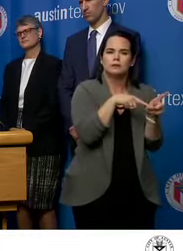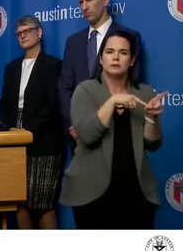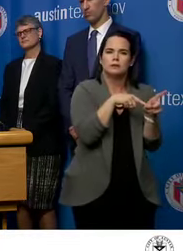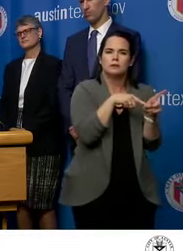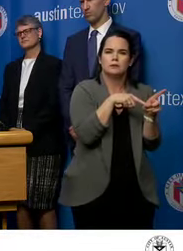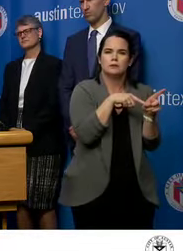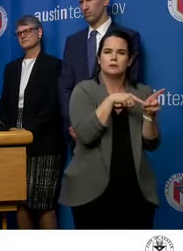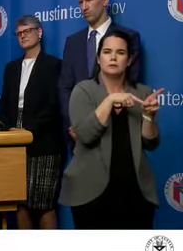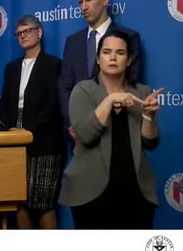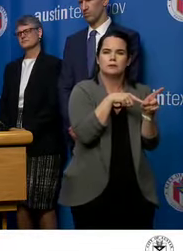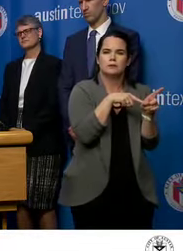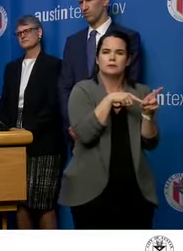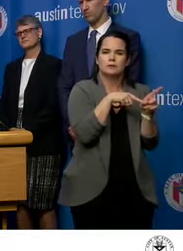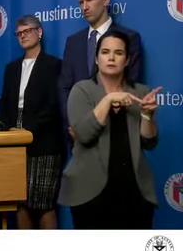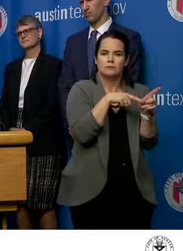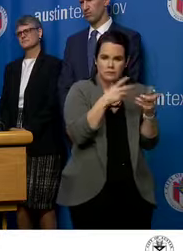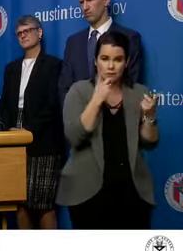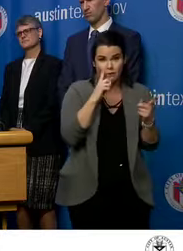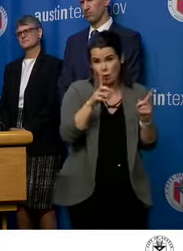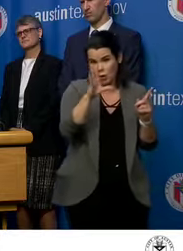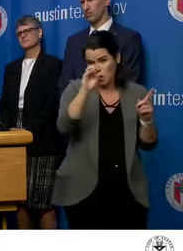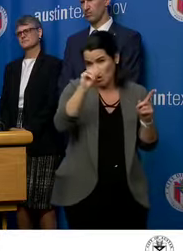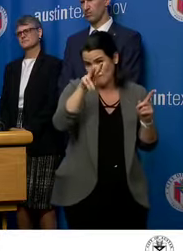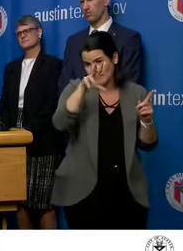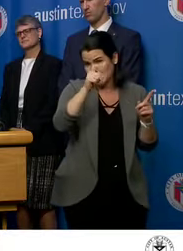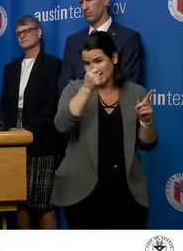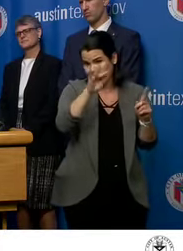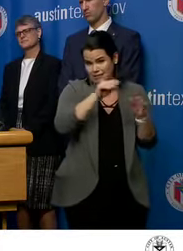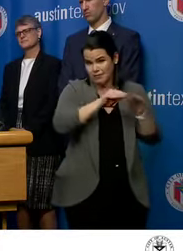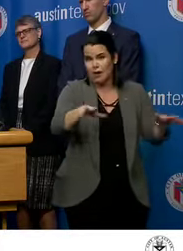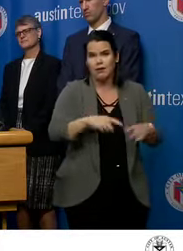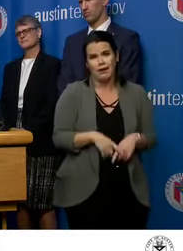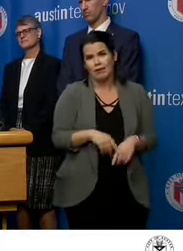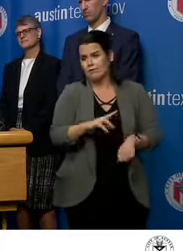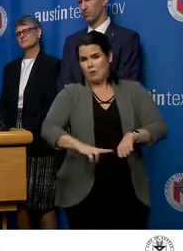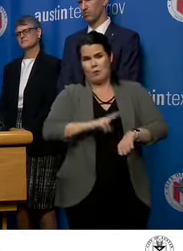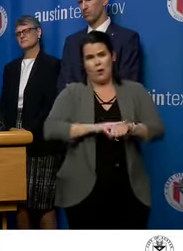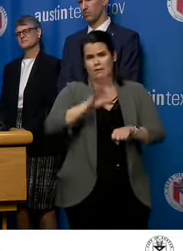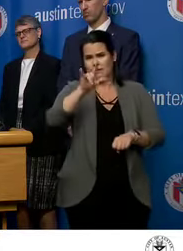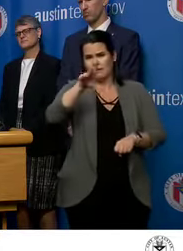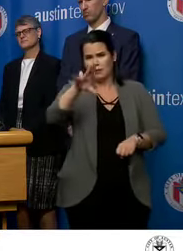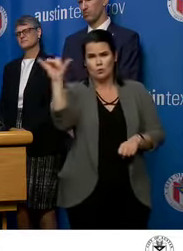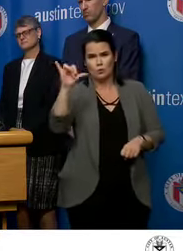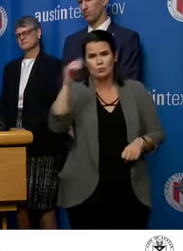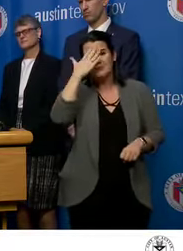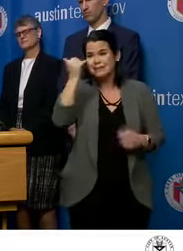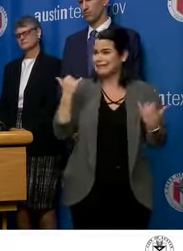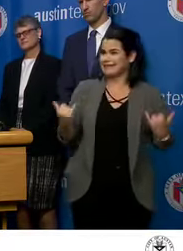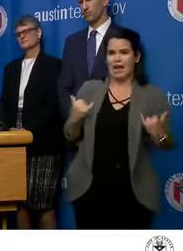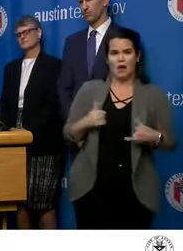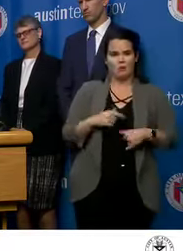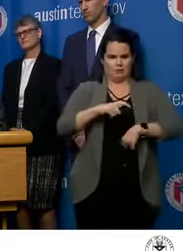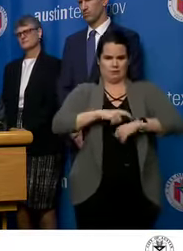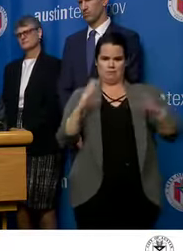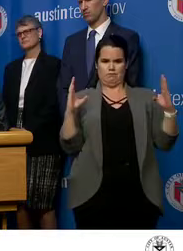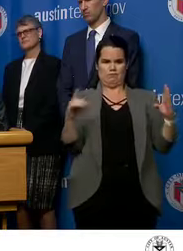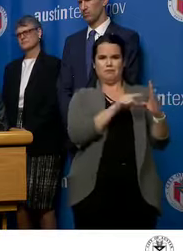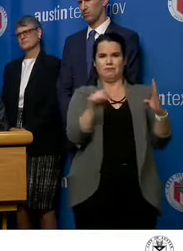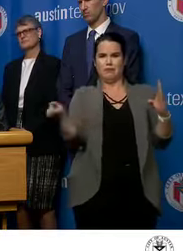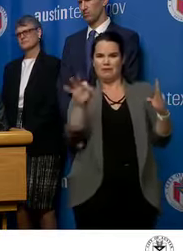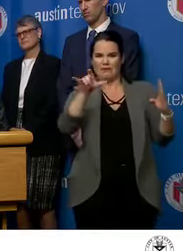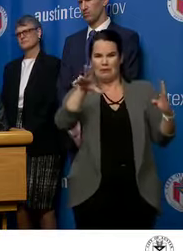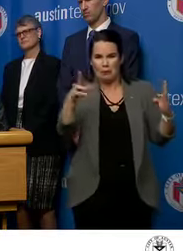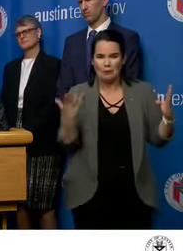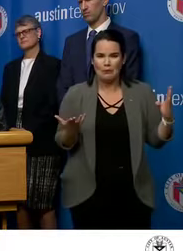for transmission of COVID-19 potentially, and certainly influenza, because we're still in the midst of a significant influenza